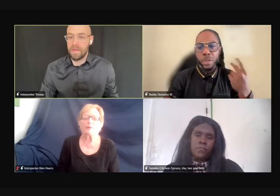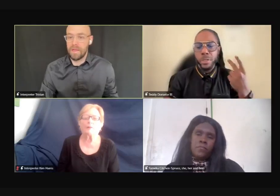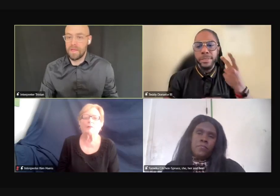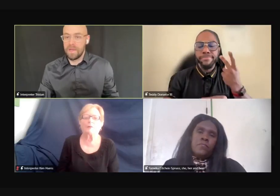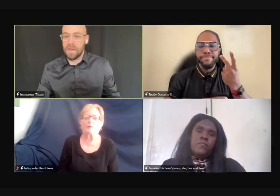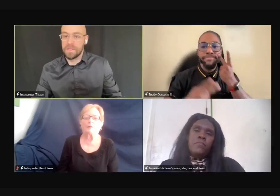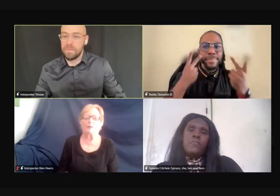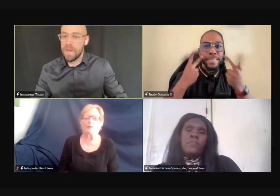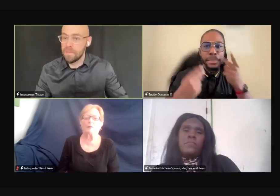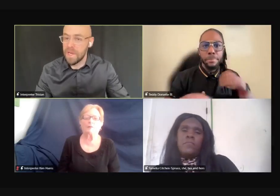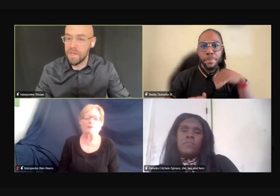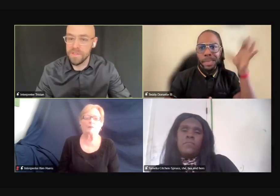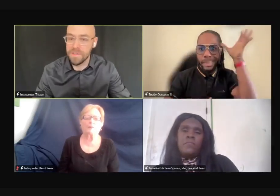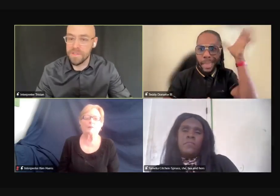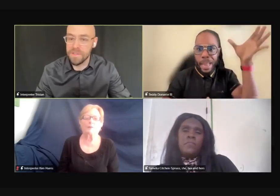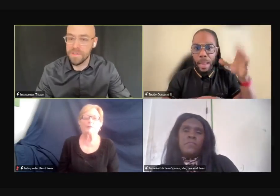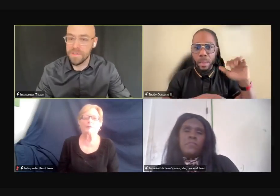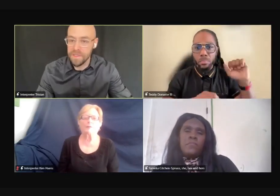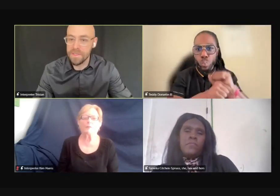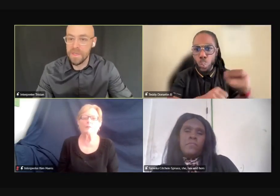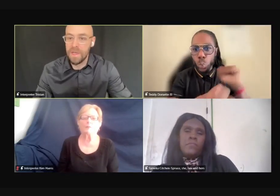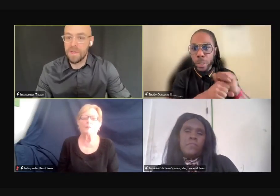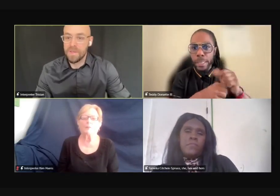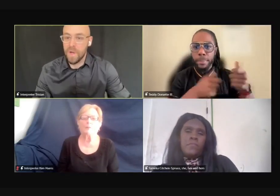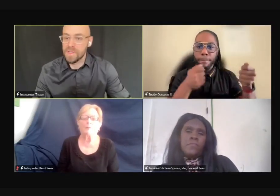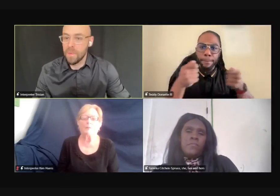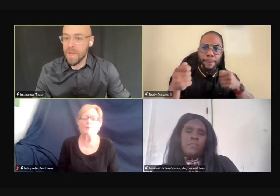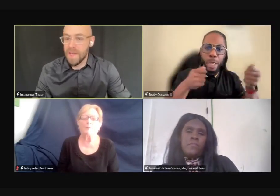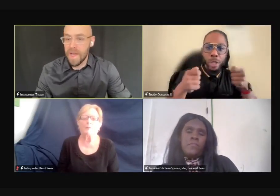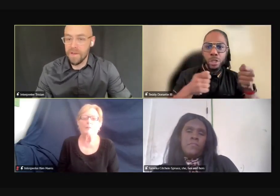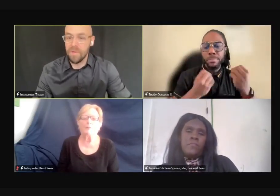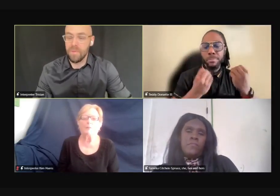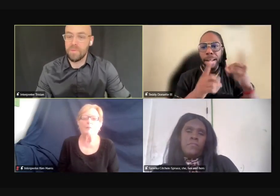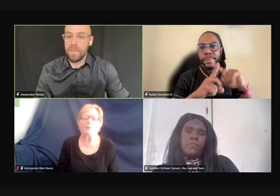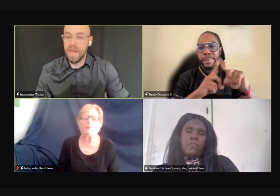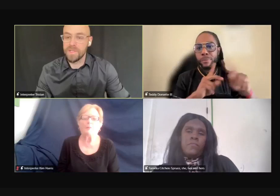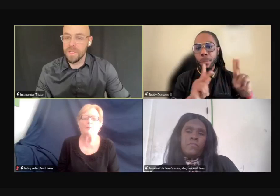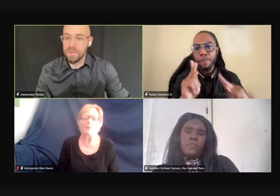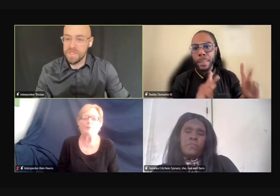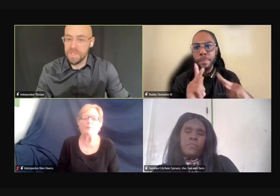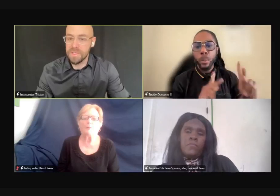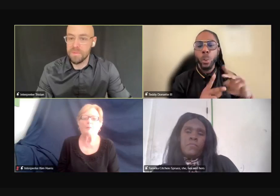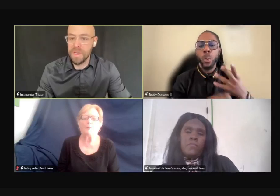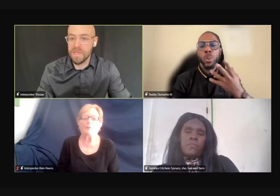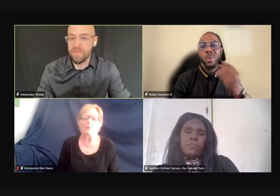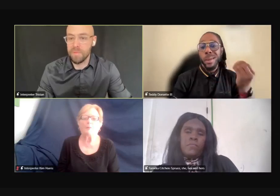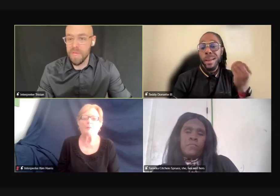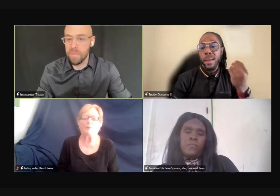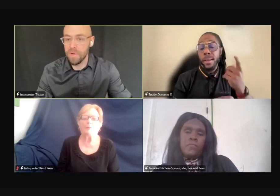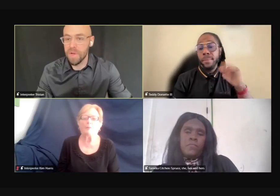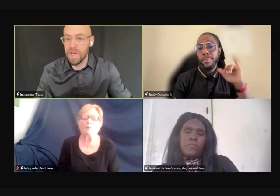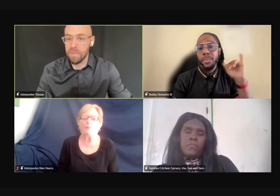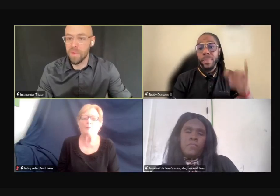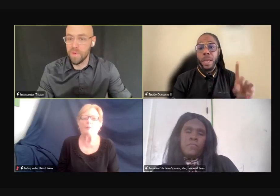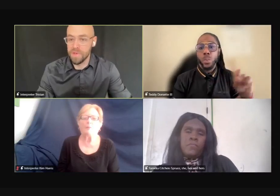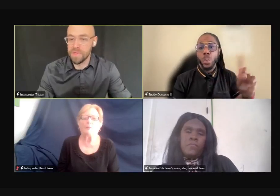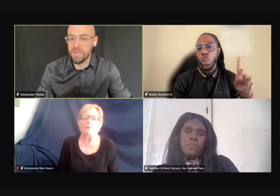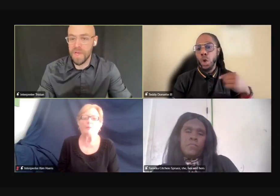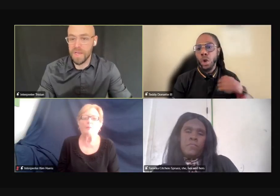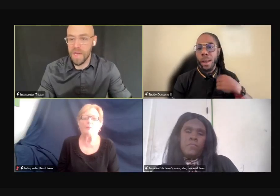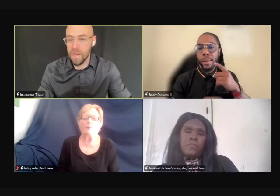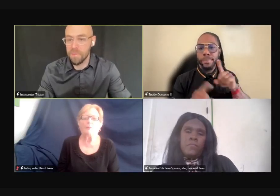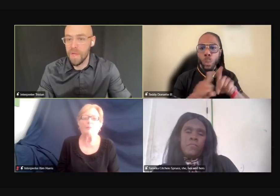And he has many, many years of experience. So I saw my dad managing the business and many different people and